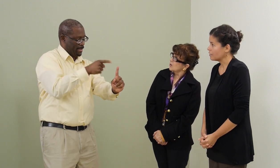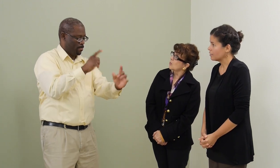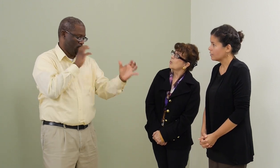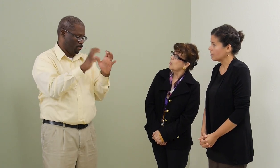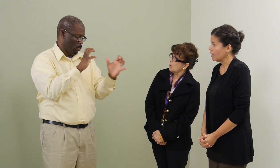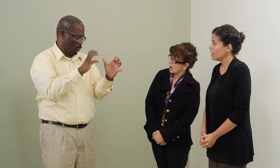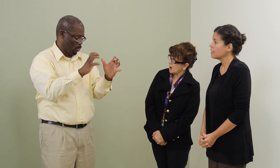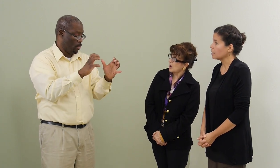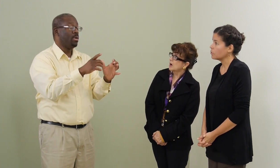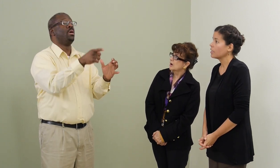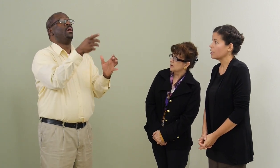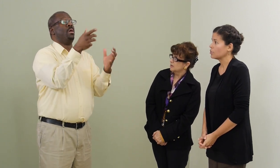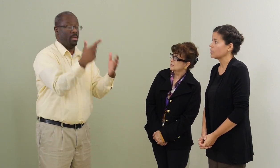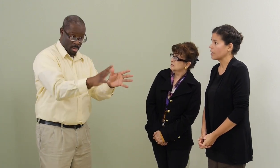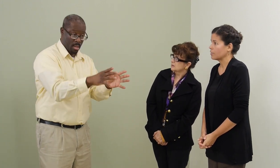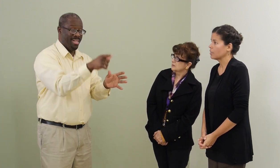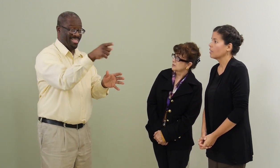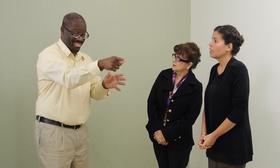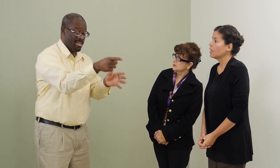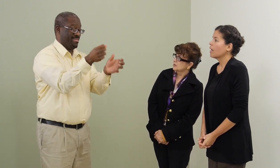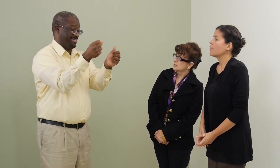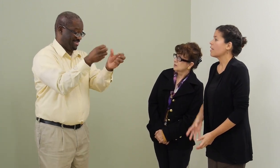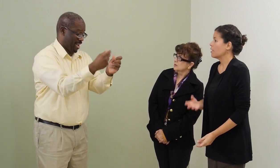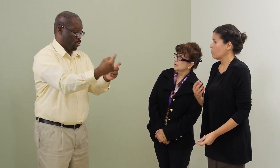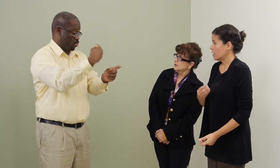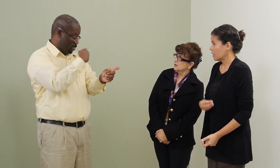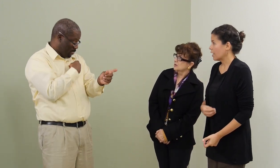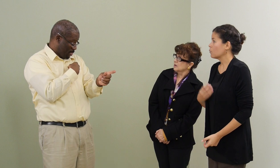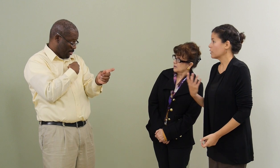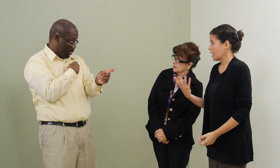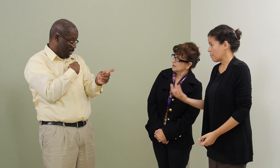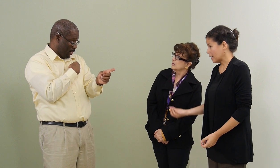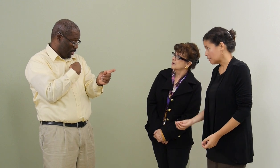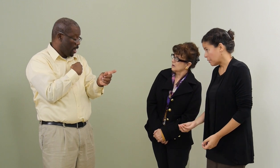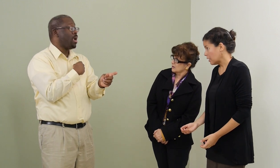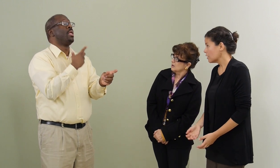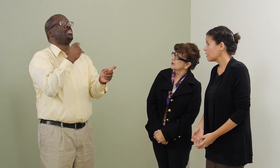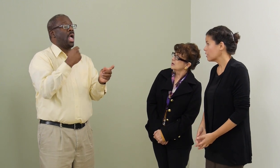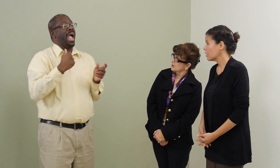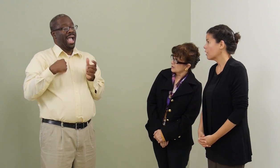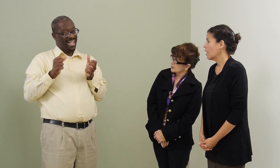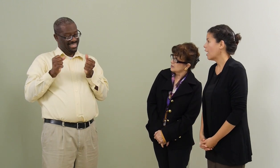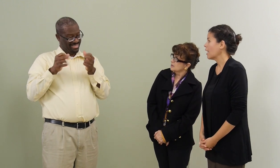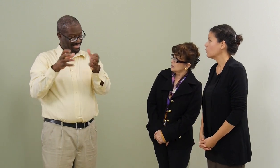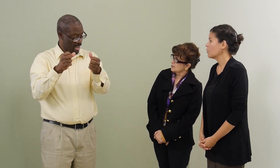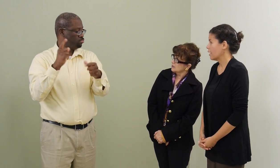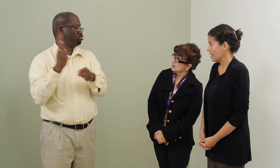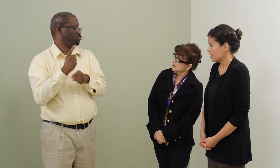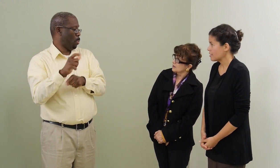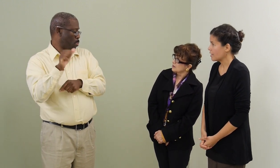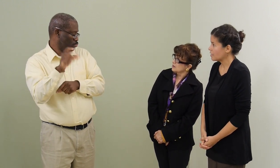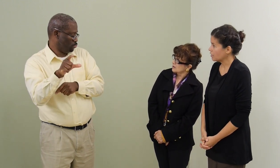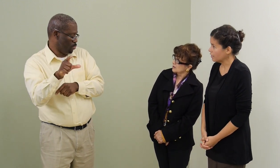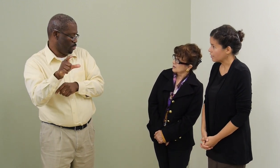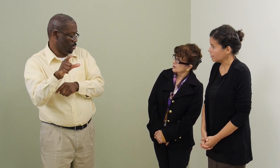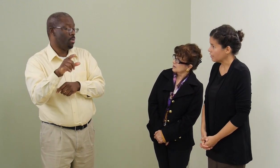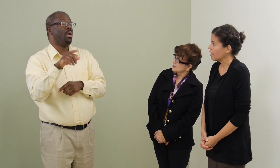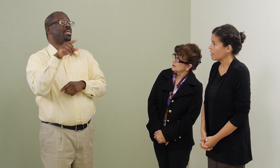in his communication style. Then the client will sign back to me, I will again sign to Linda in